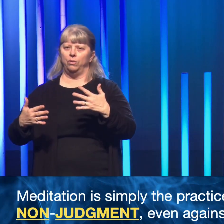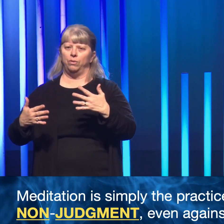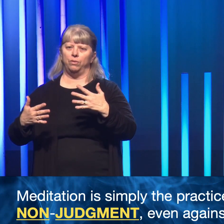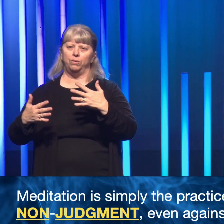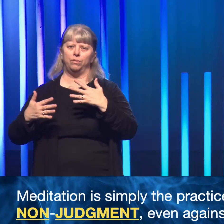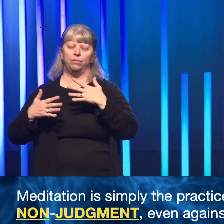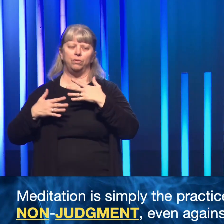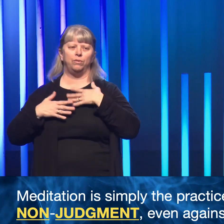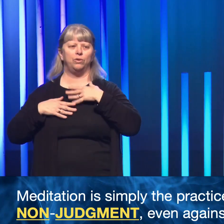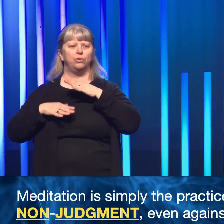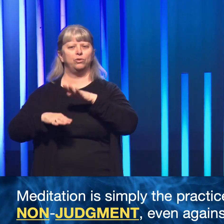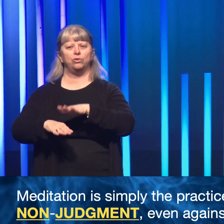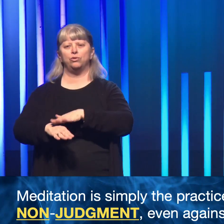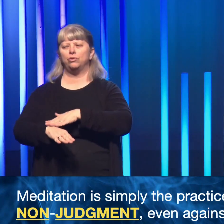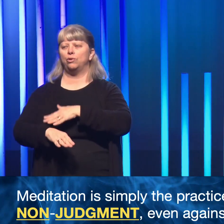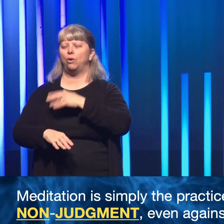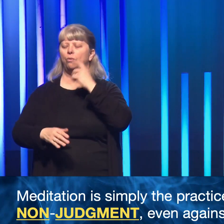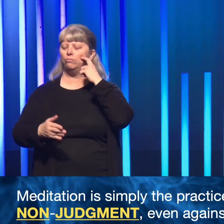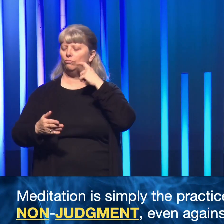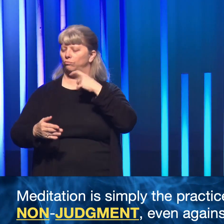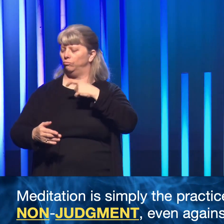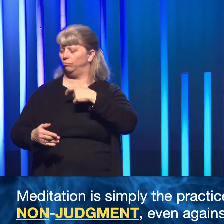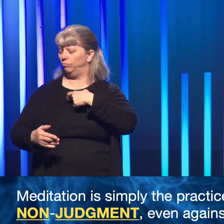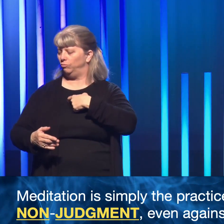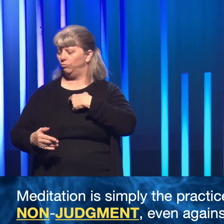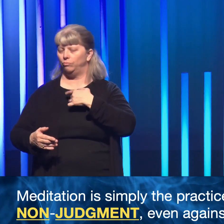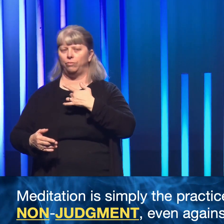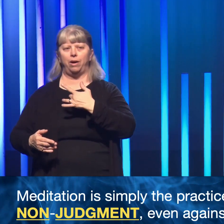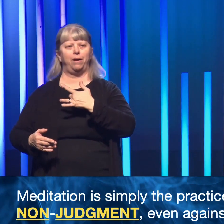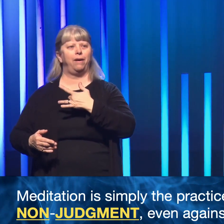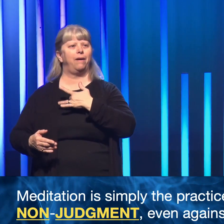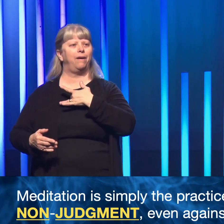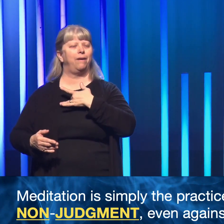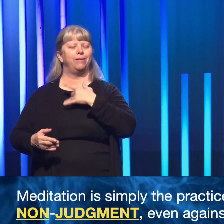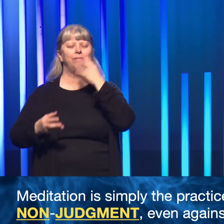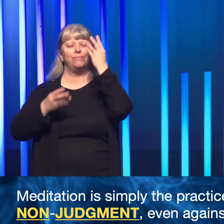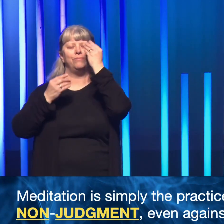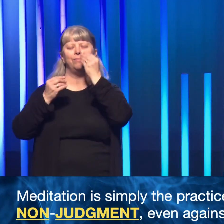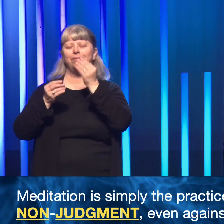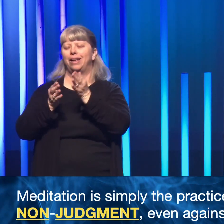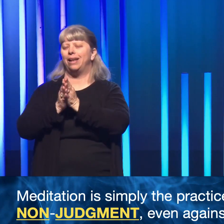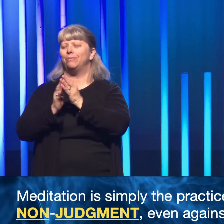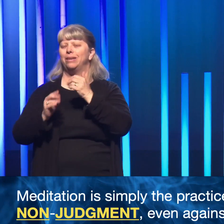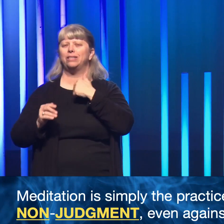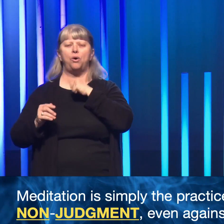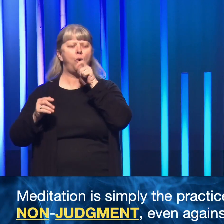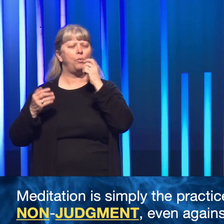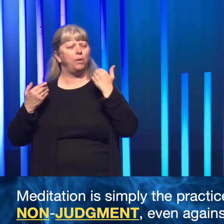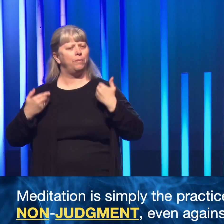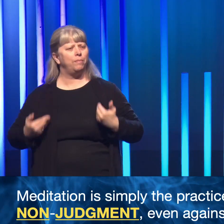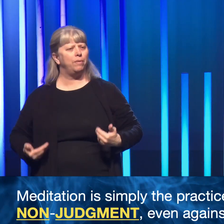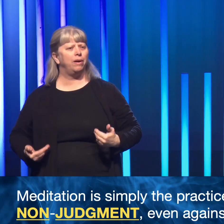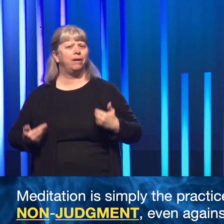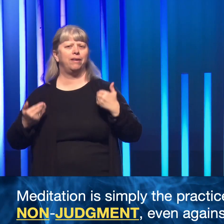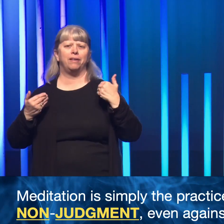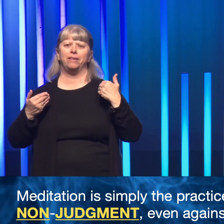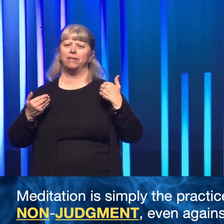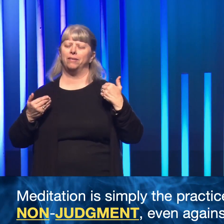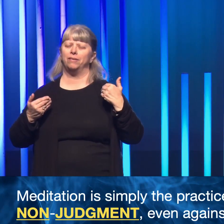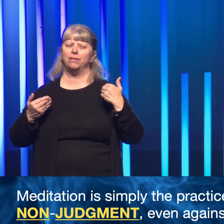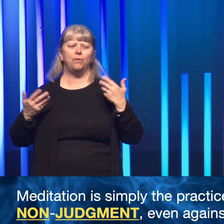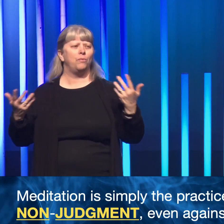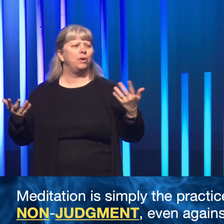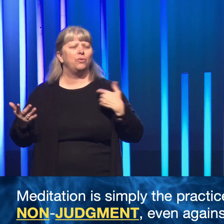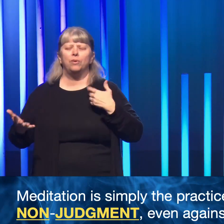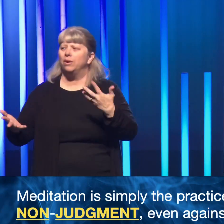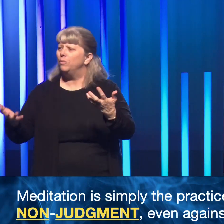I slowly bring awareness to my heart, and I mentally ask myself, who am I? What